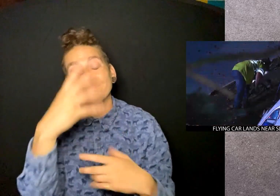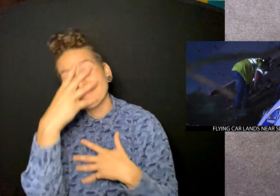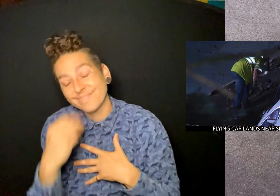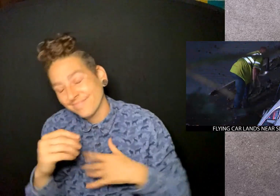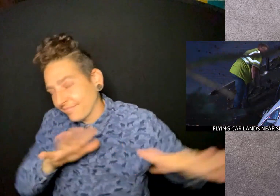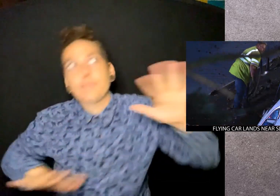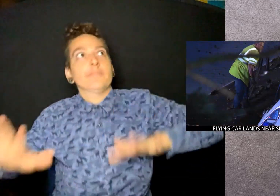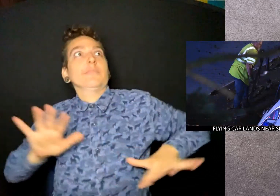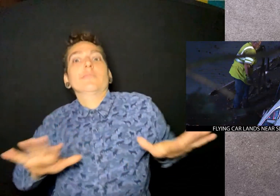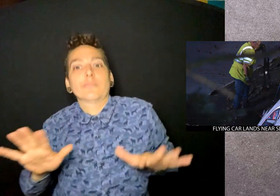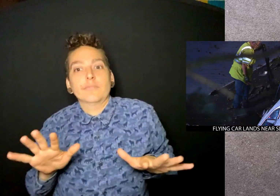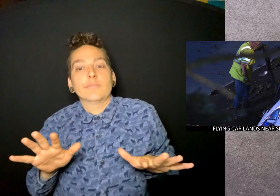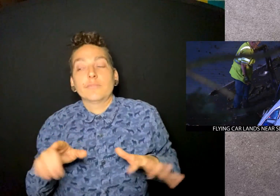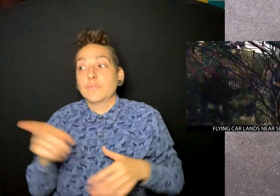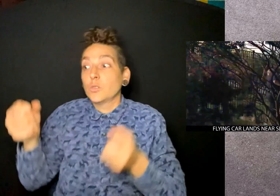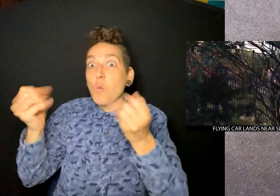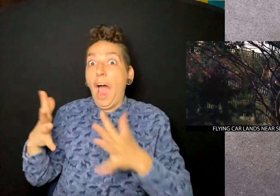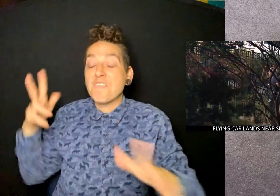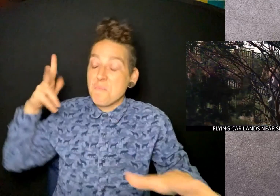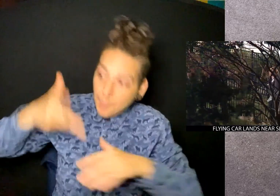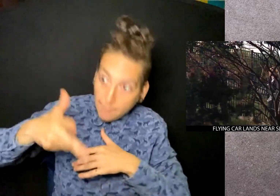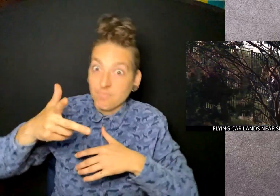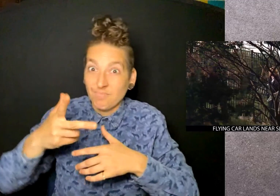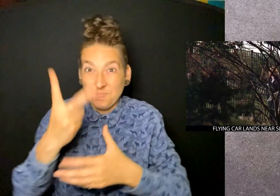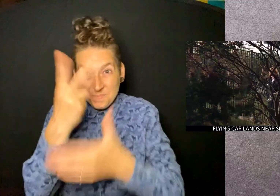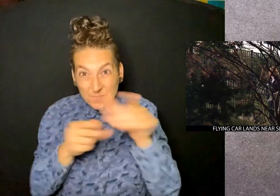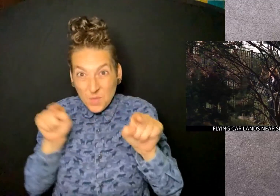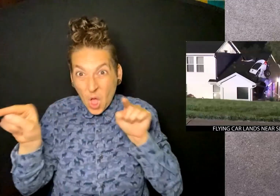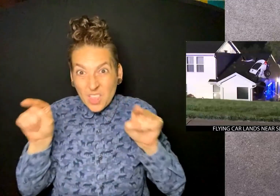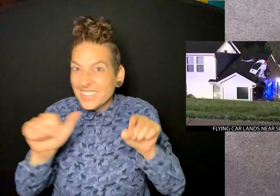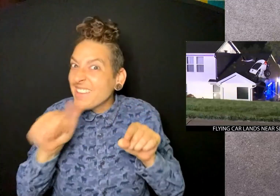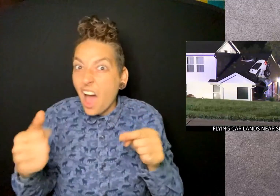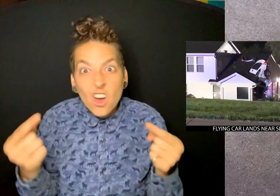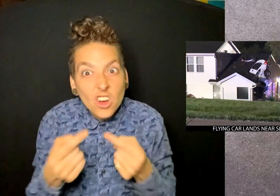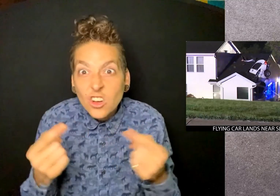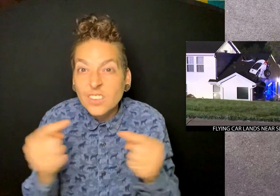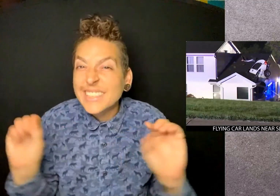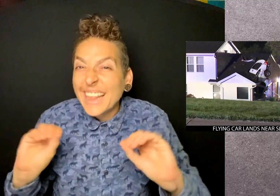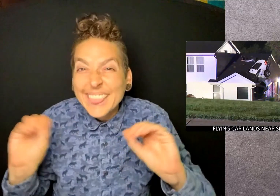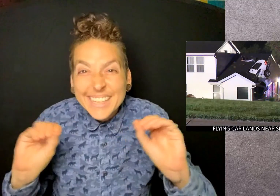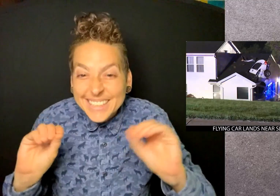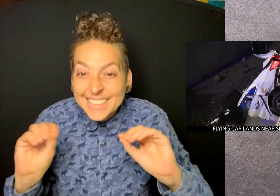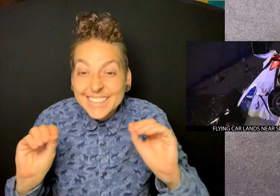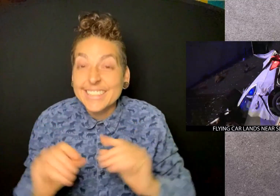But amazingly, neither the sleeping homeowners nor the people in the car were injured.